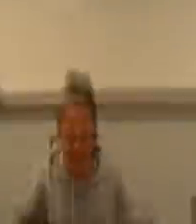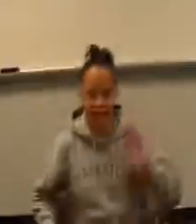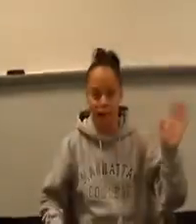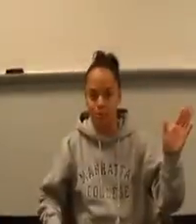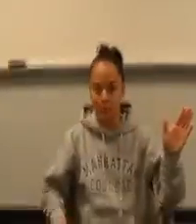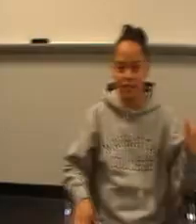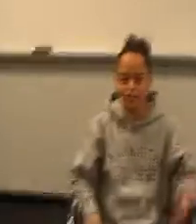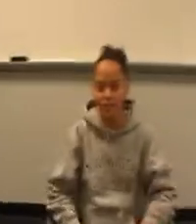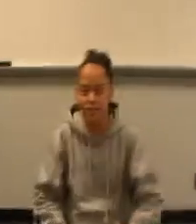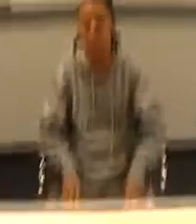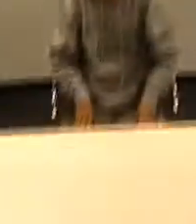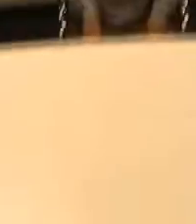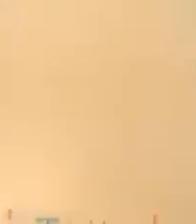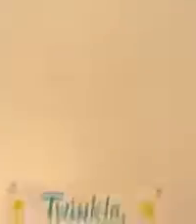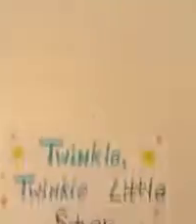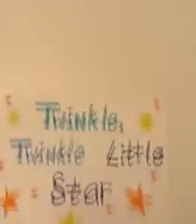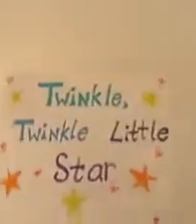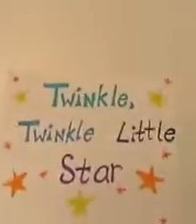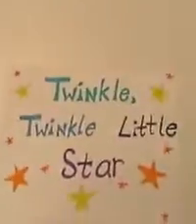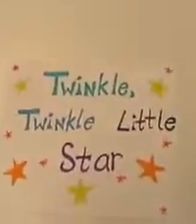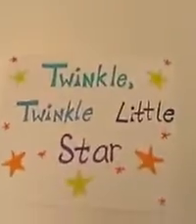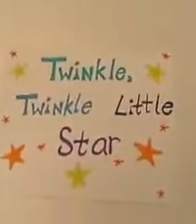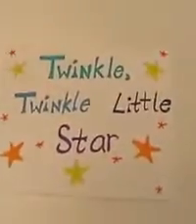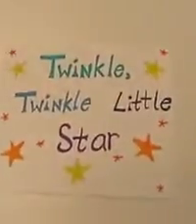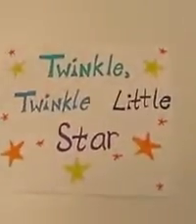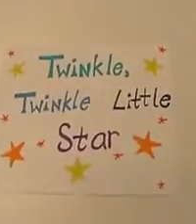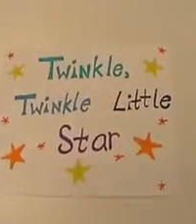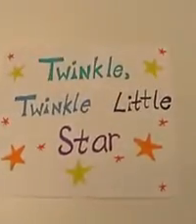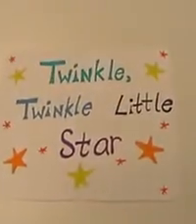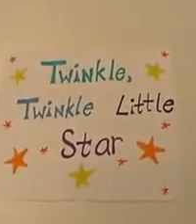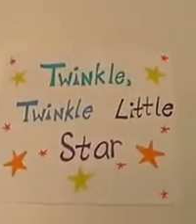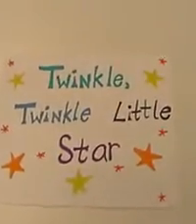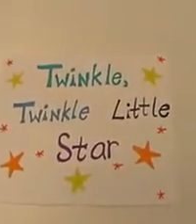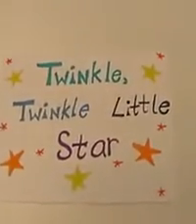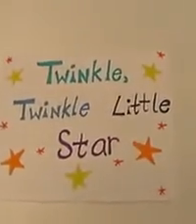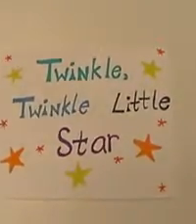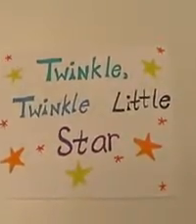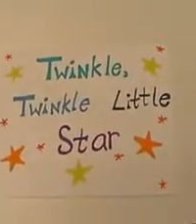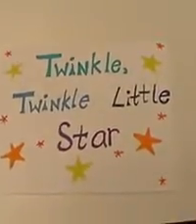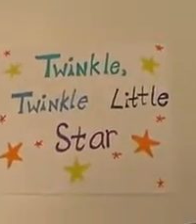And I'm Amanda and we're going to teach you how to sign Twinkle twinkle little star.